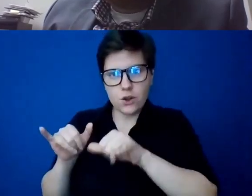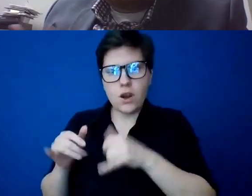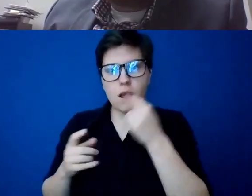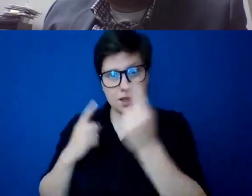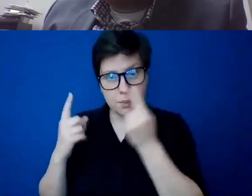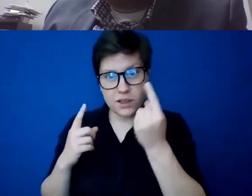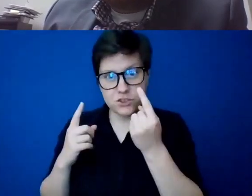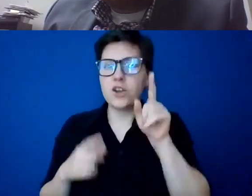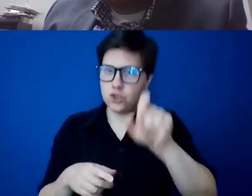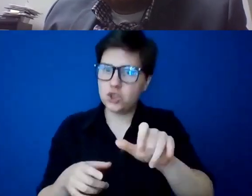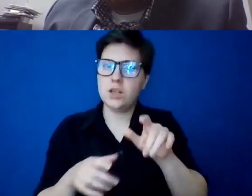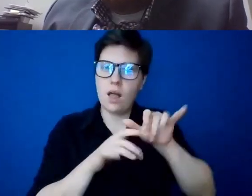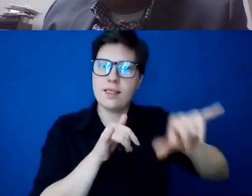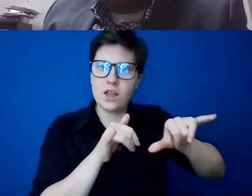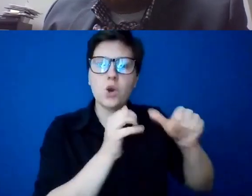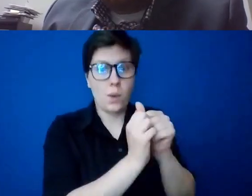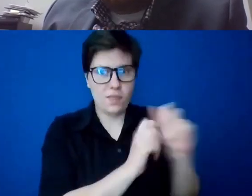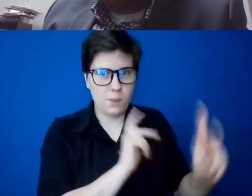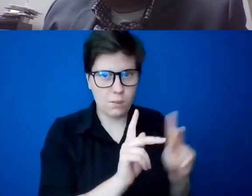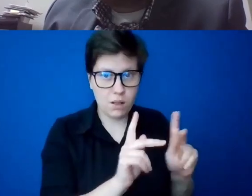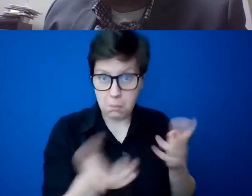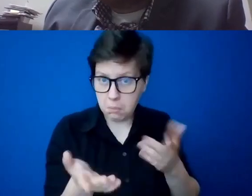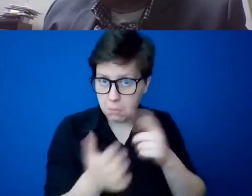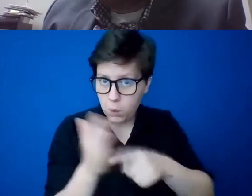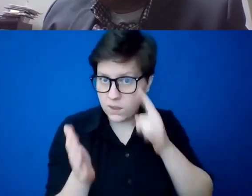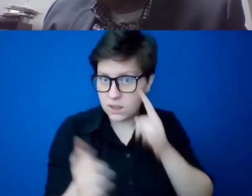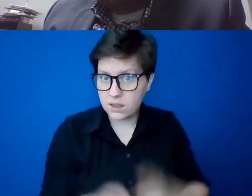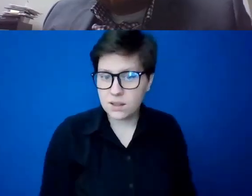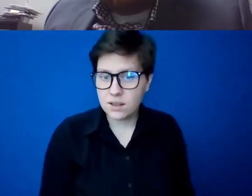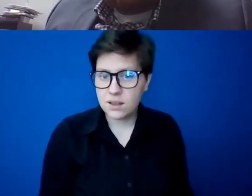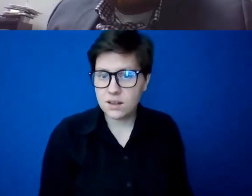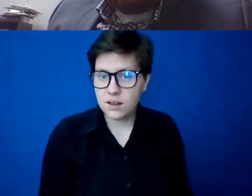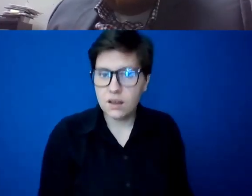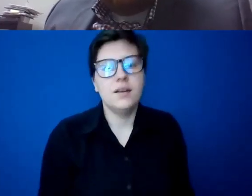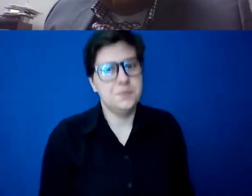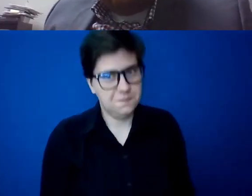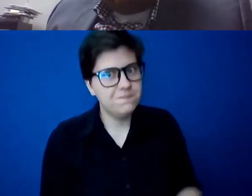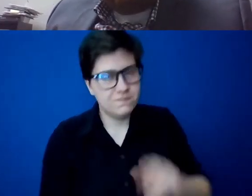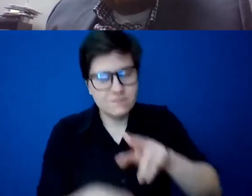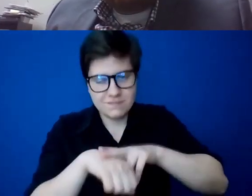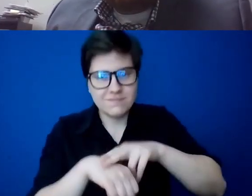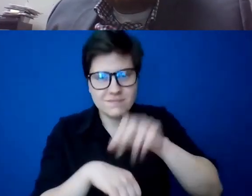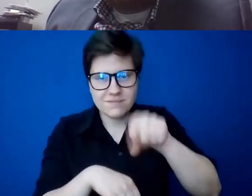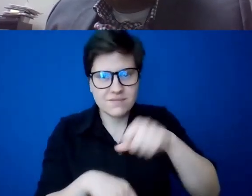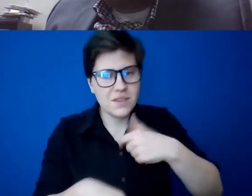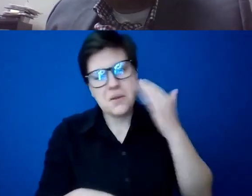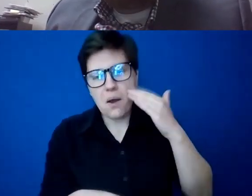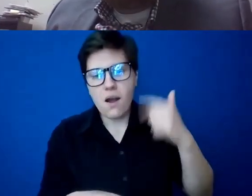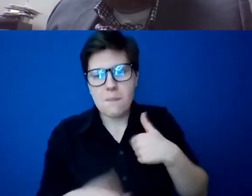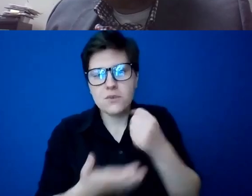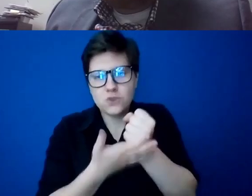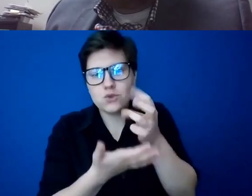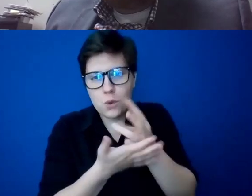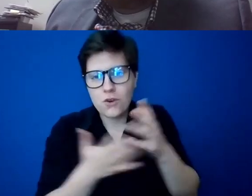in relationship with other people. Yeah. Of course, now you're, you know, I'm a social worker. So, so, you know,